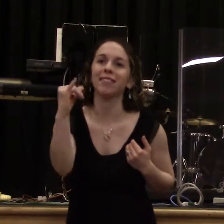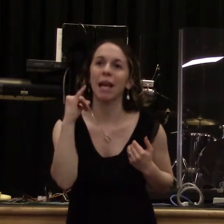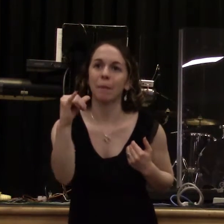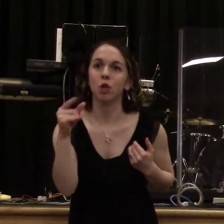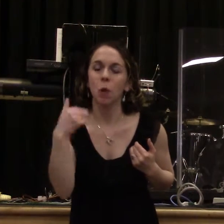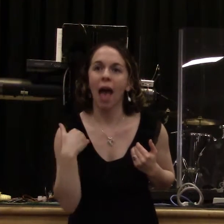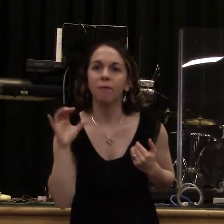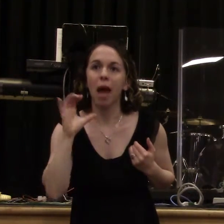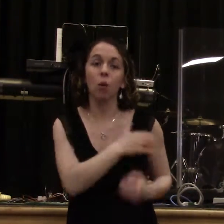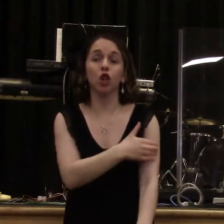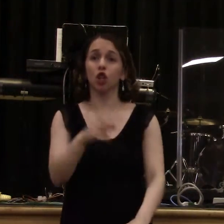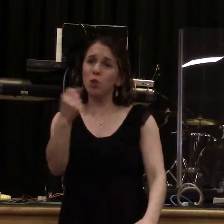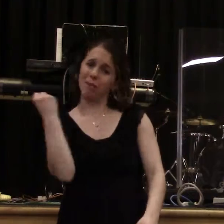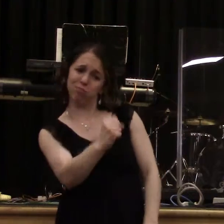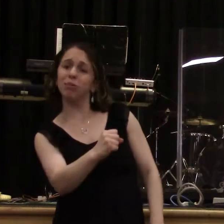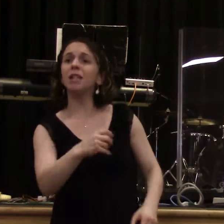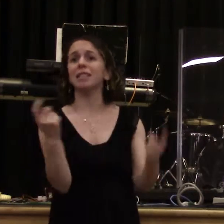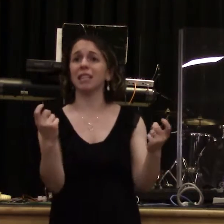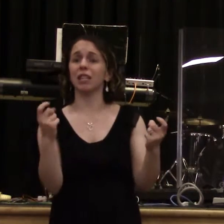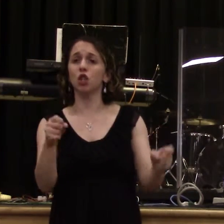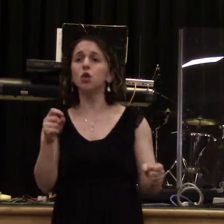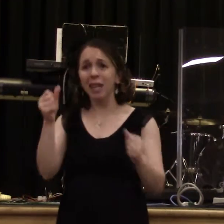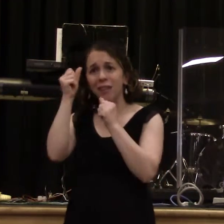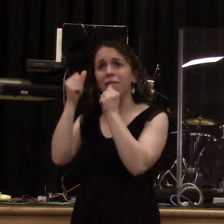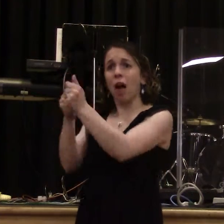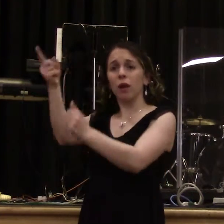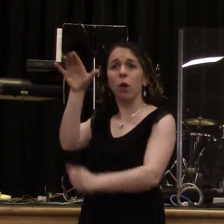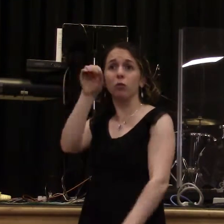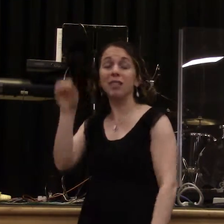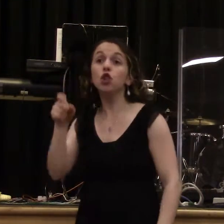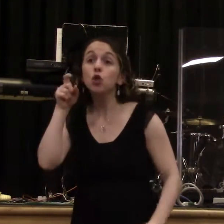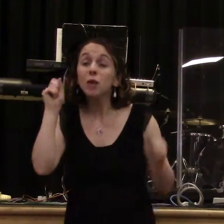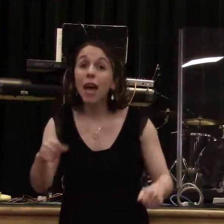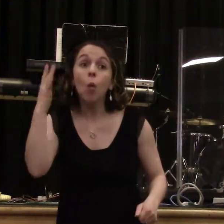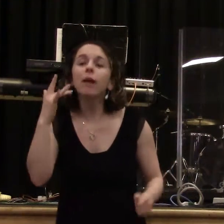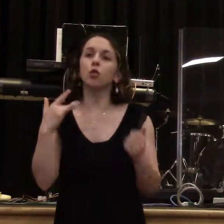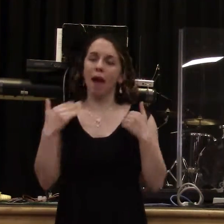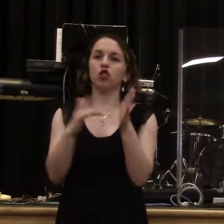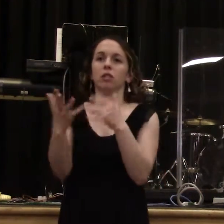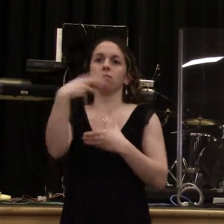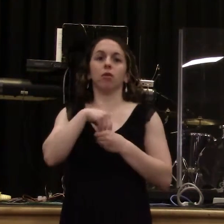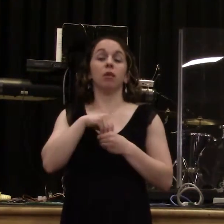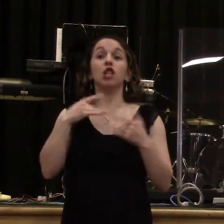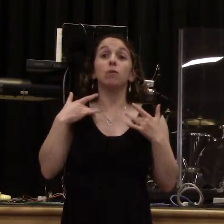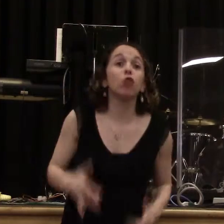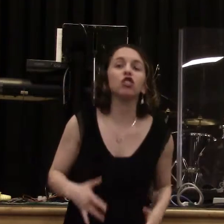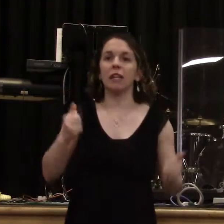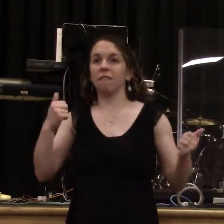You can say no to sin. You can say yes to righteousness. Can you say amen? You can overcome depression. You can overcome fear, worry, and anxiety